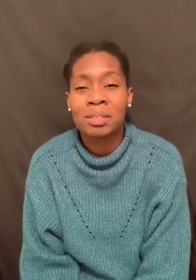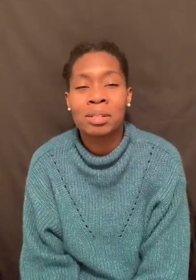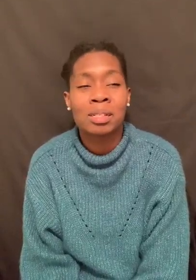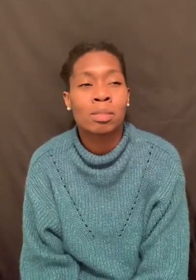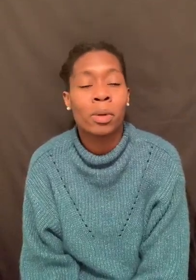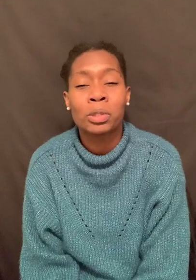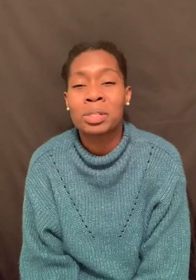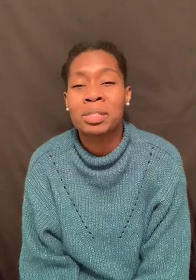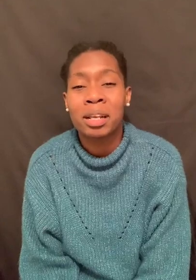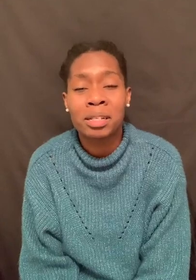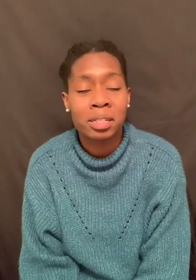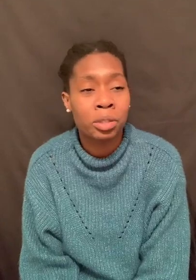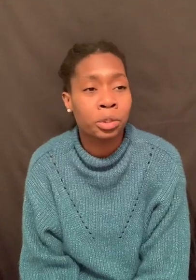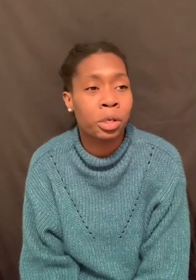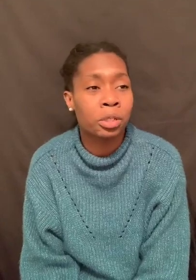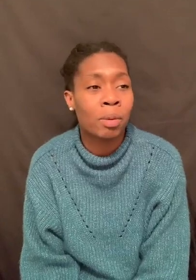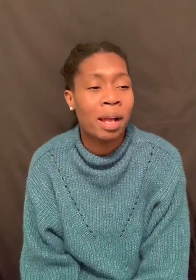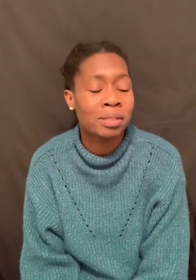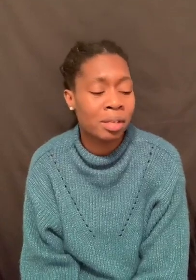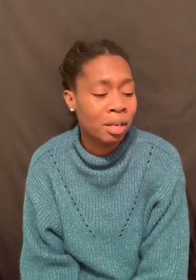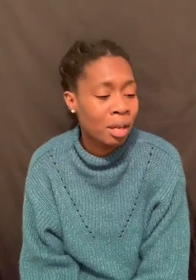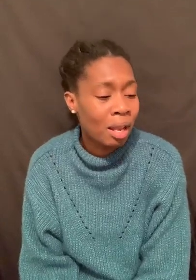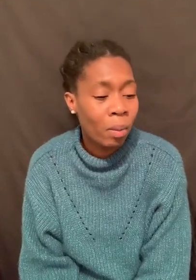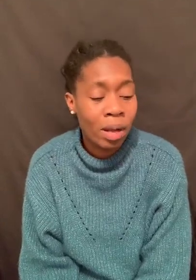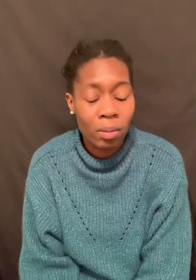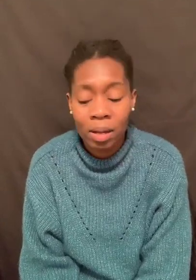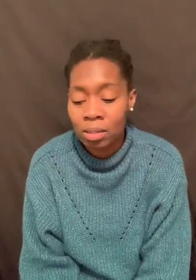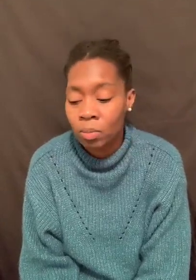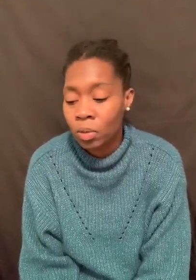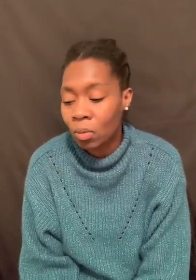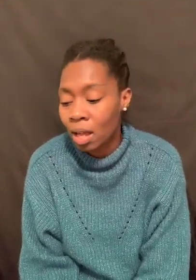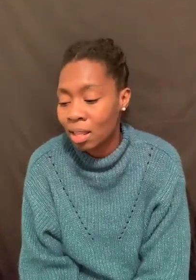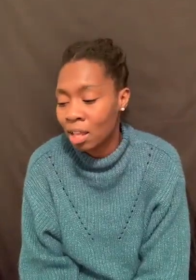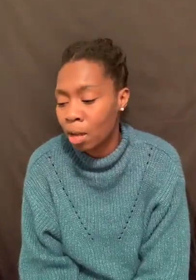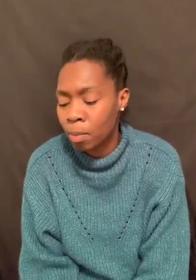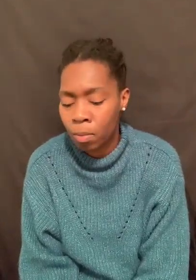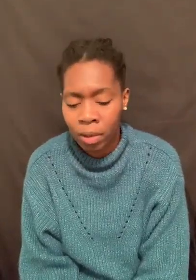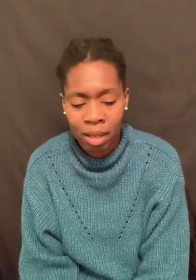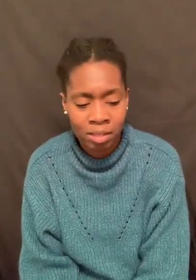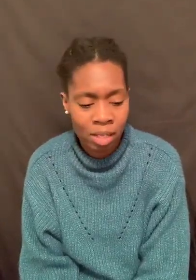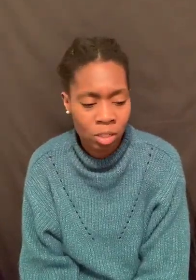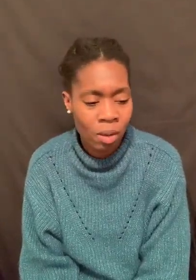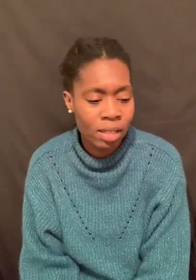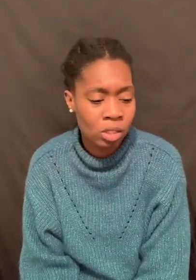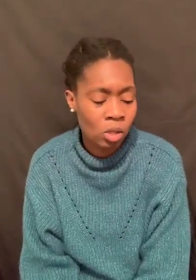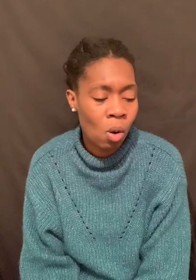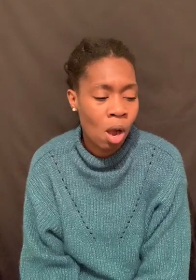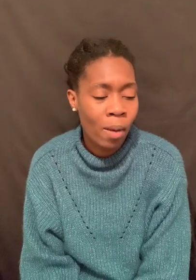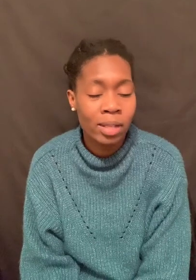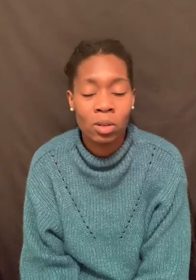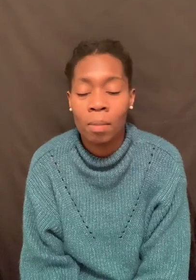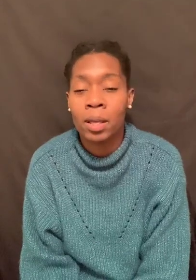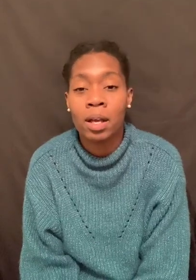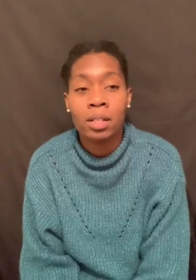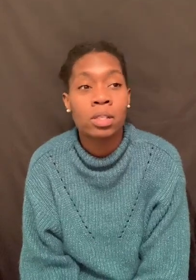a spiritual sickness in the church. Why is there? What? Why are the young people who can't stand here? Why is it so hard? Why is it so hard? Because